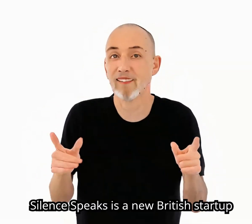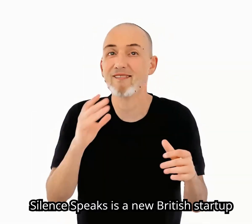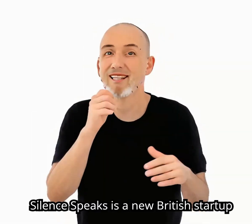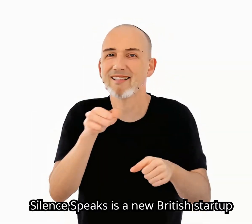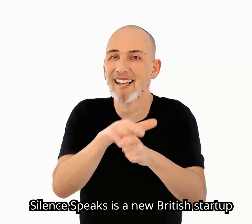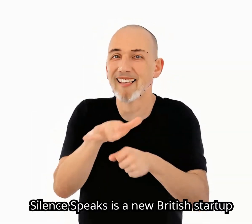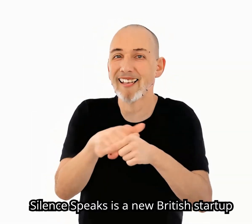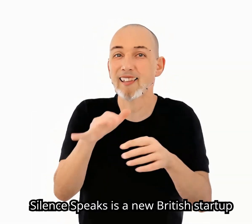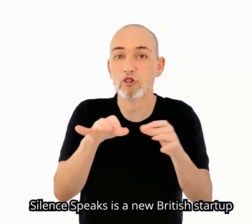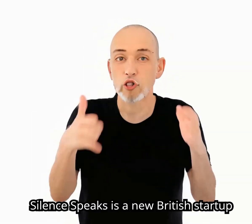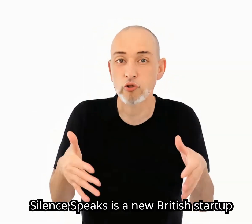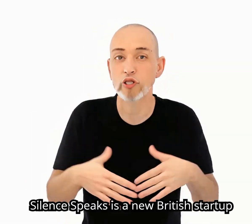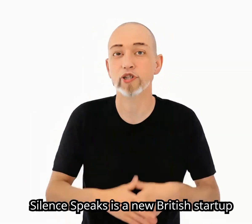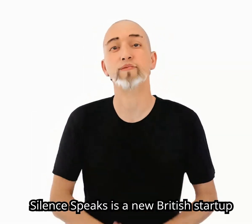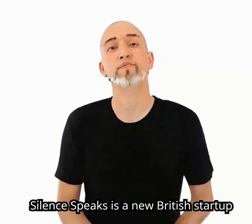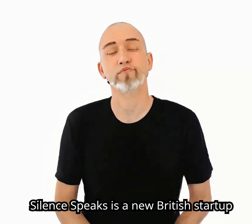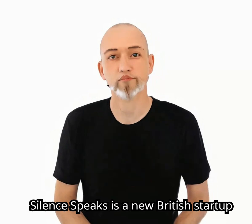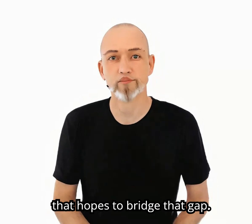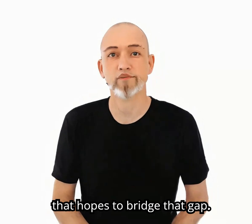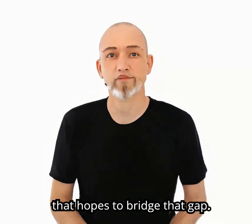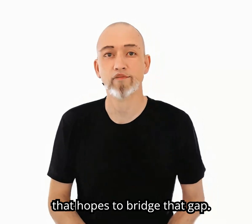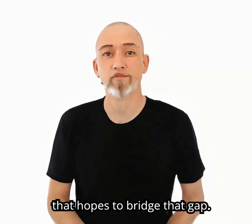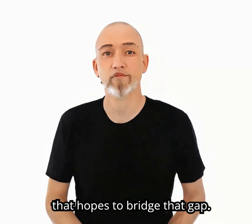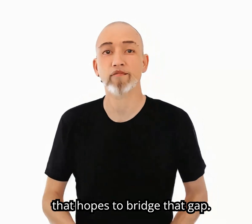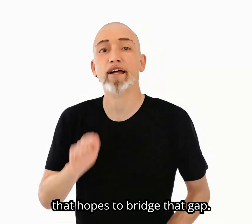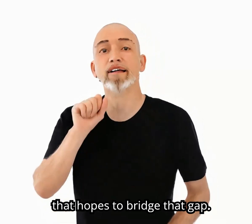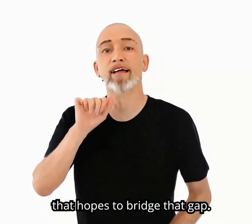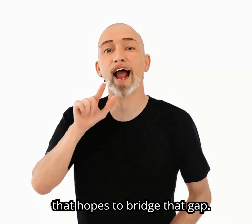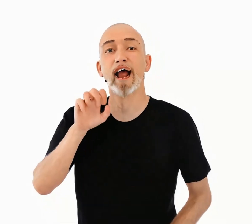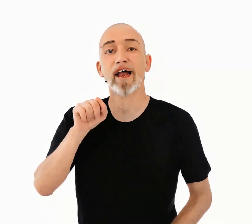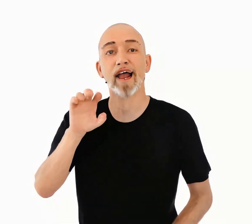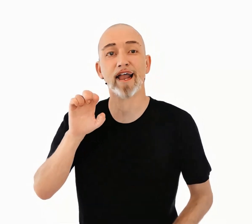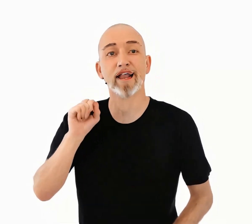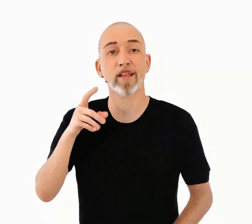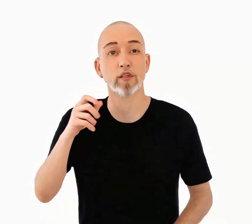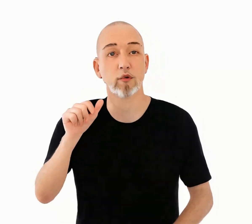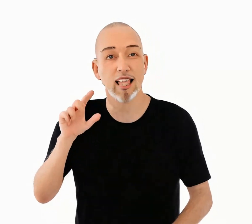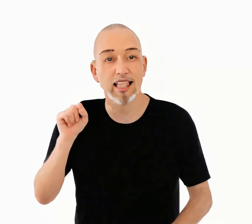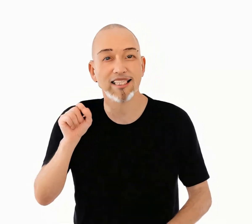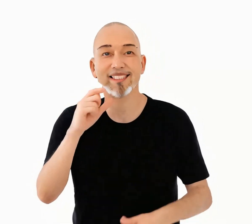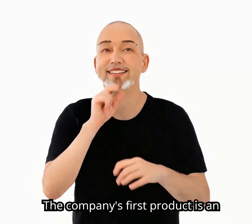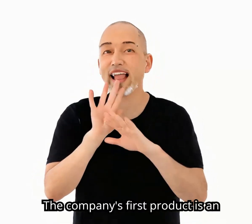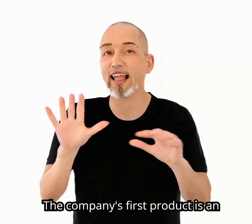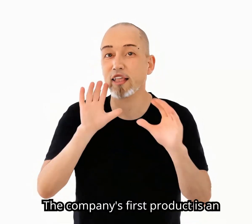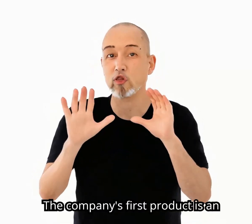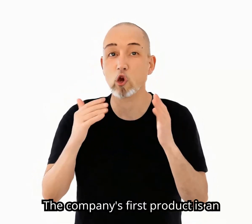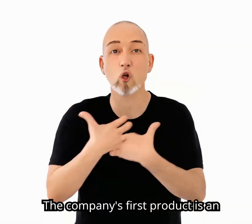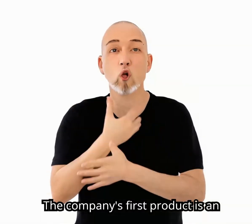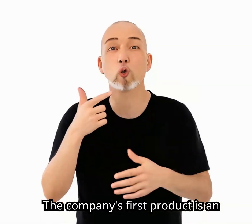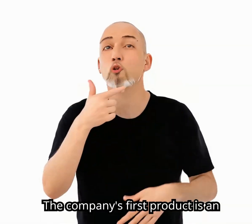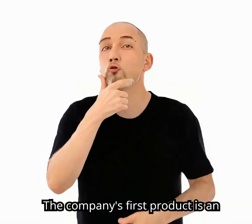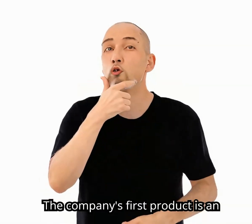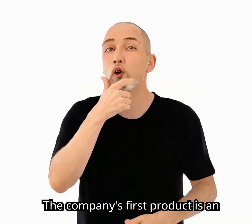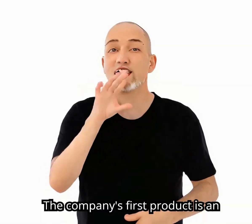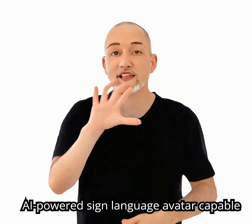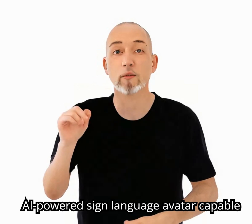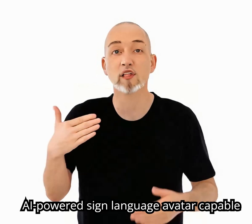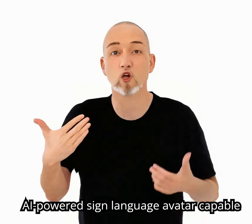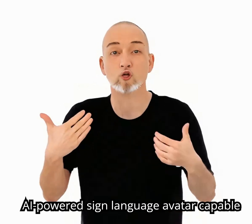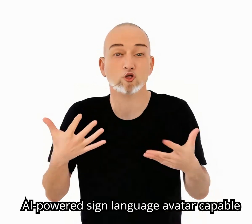Silence Speaks is a new British startup that hopes to bridge that gap. The company's first product is an AI-powered sign